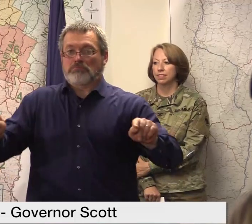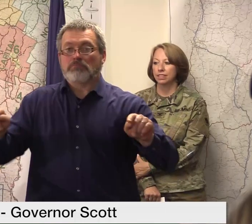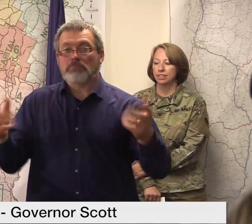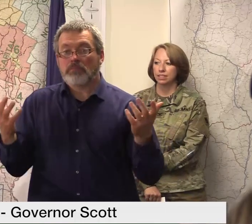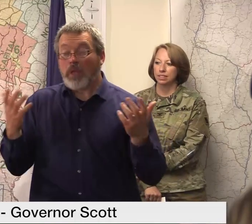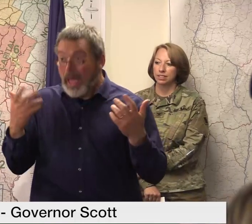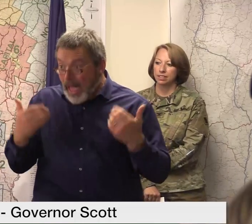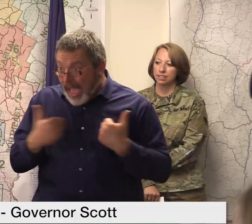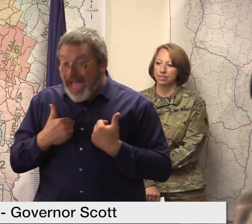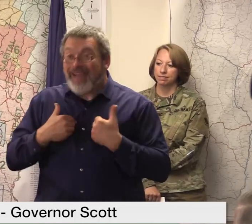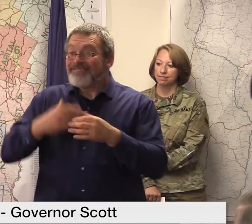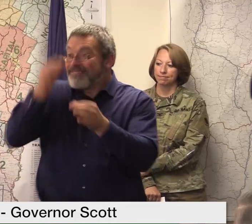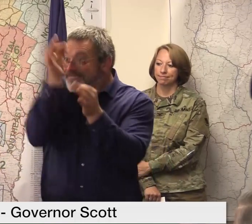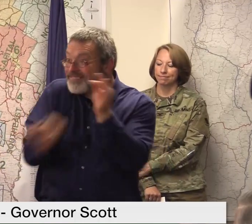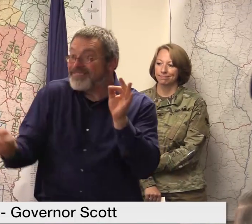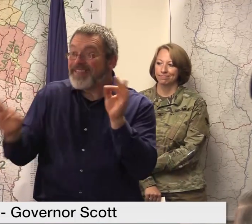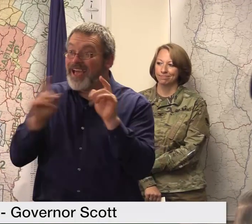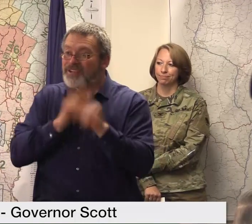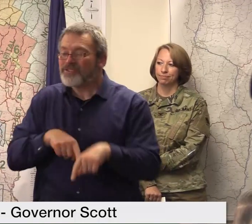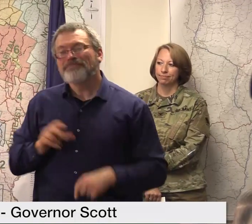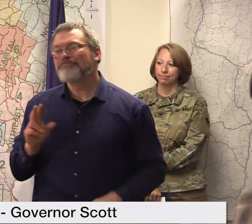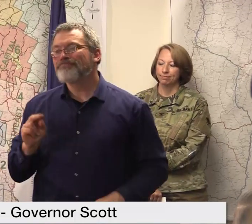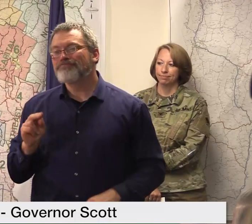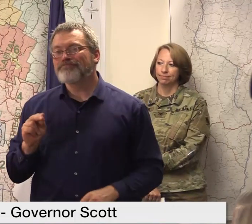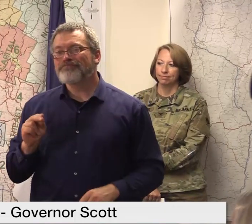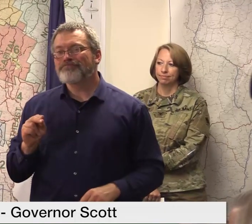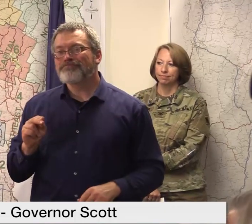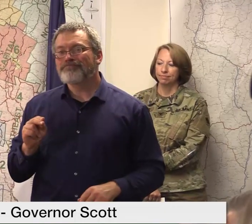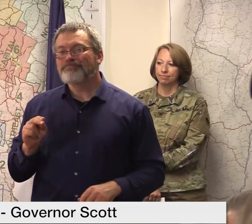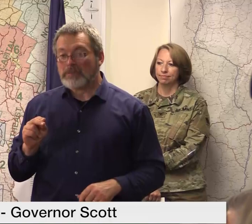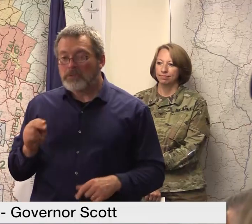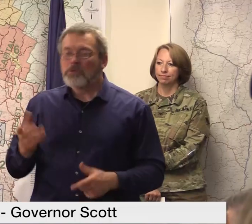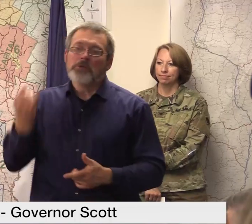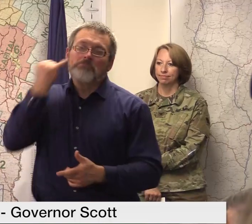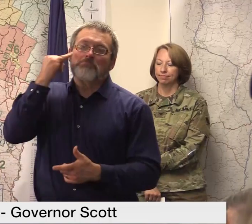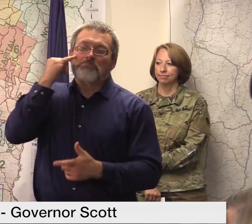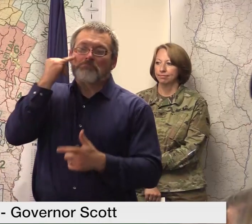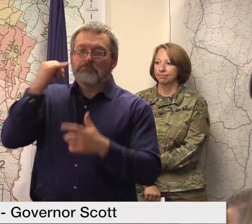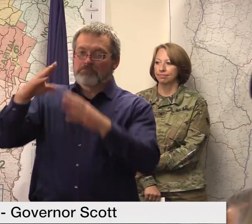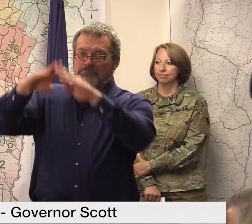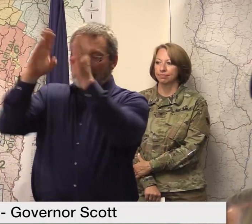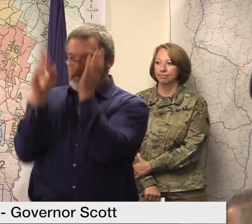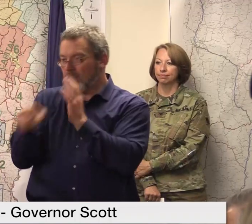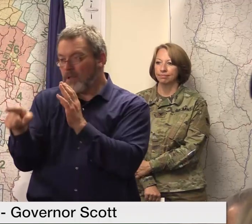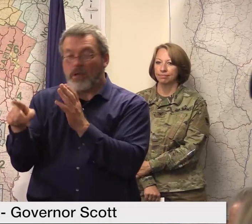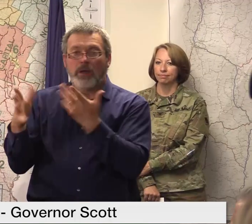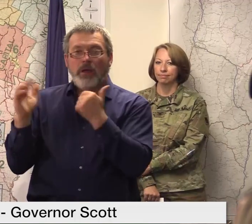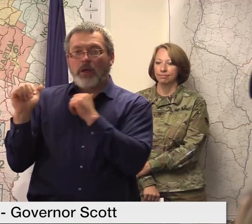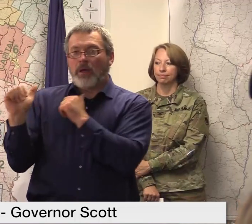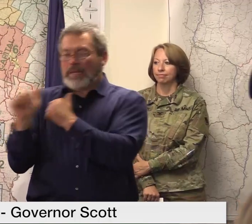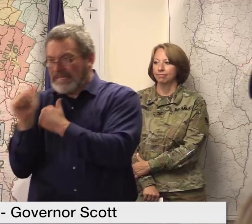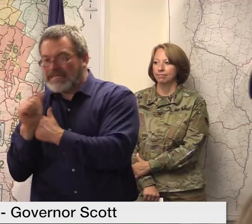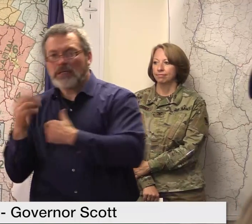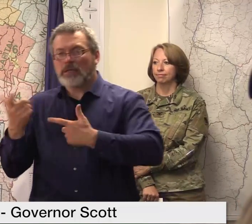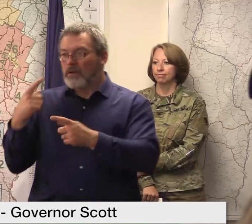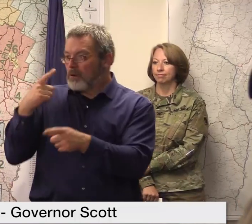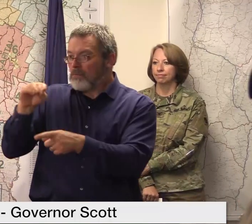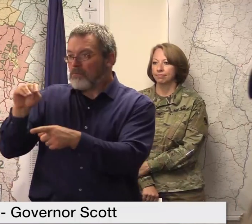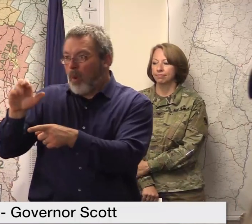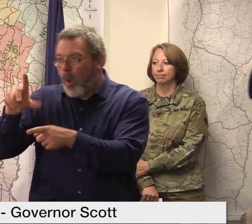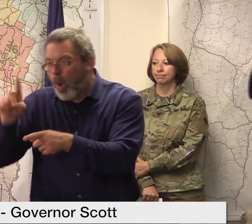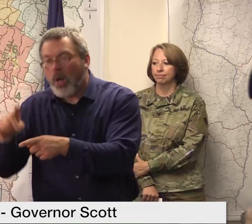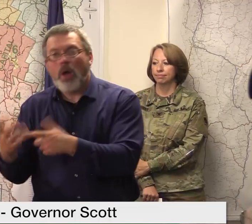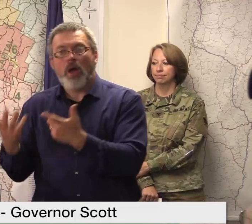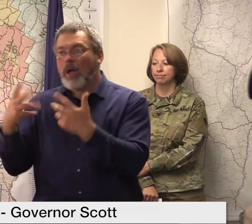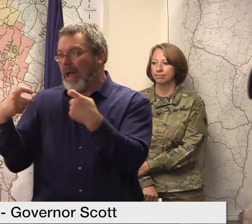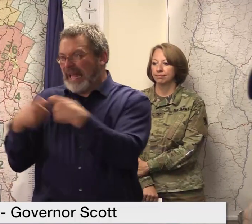situation in terms of homes that may become uninhabitable because of mold or and something else that happens